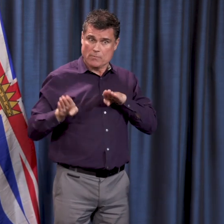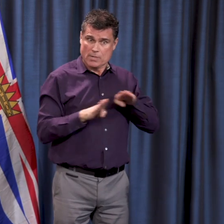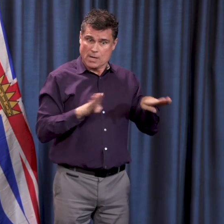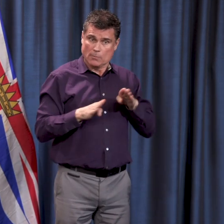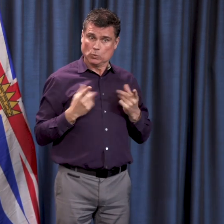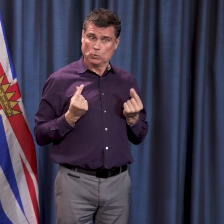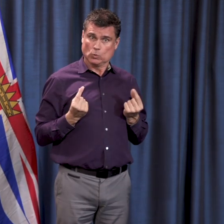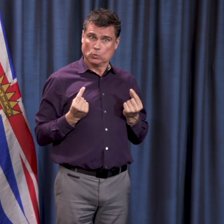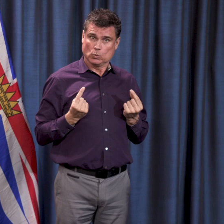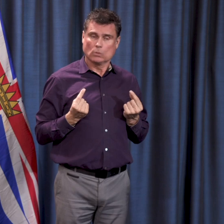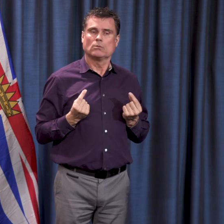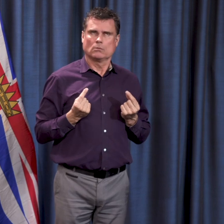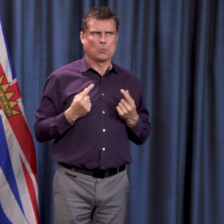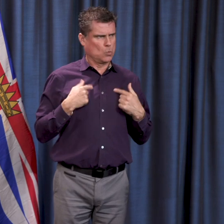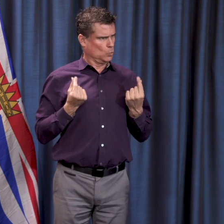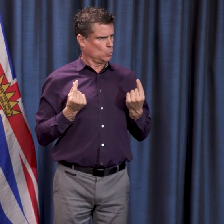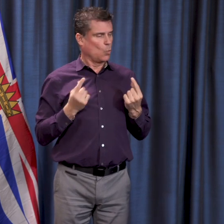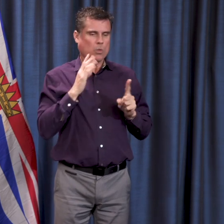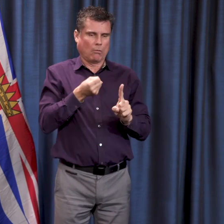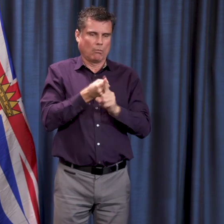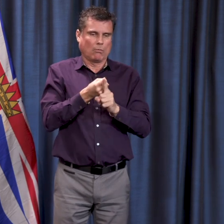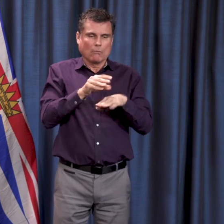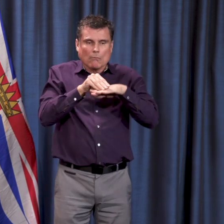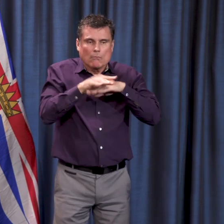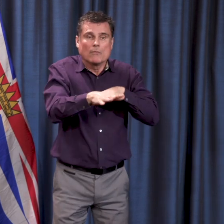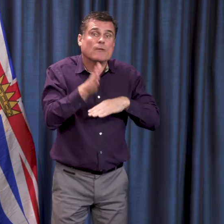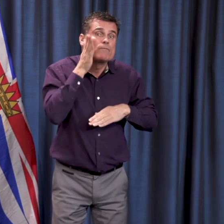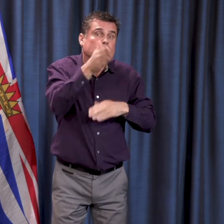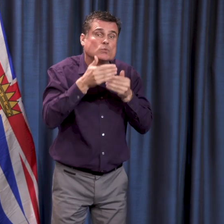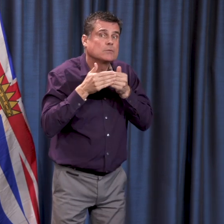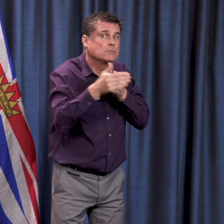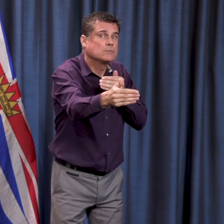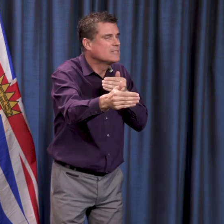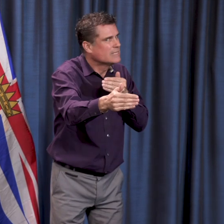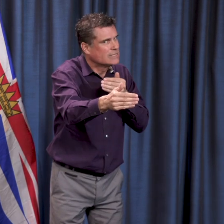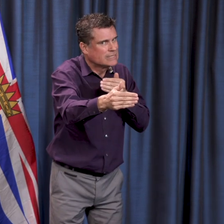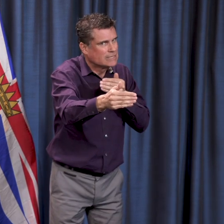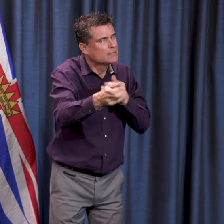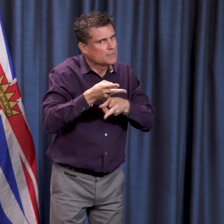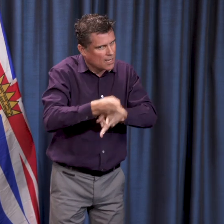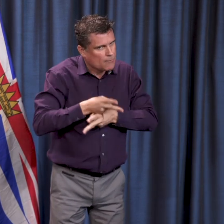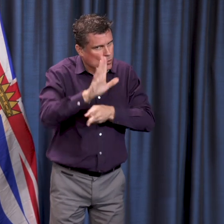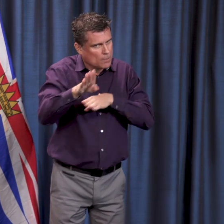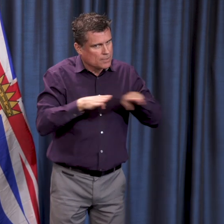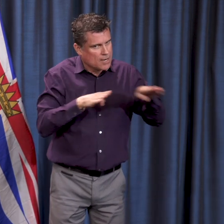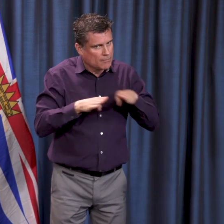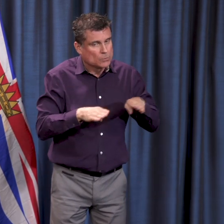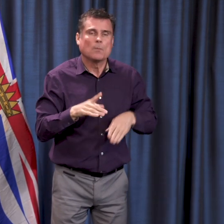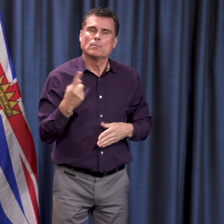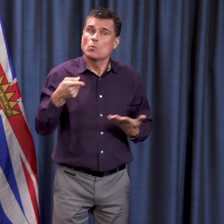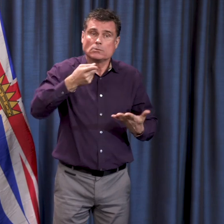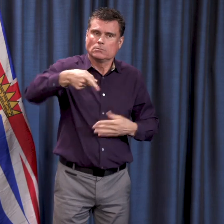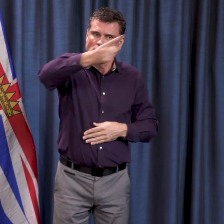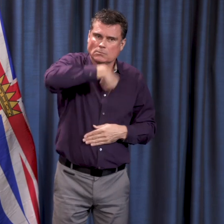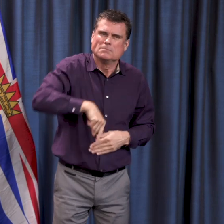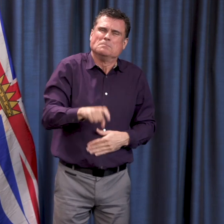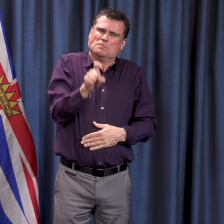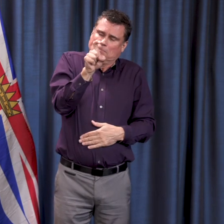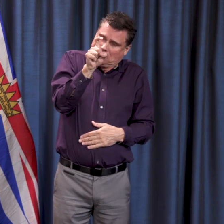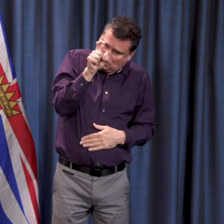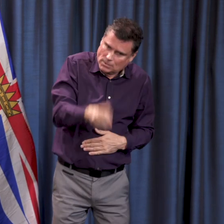matters in April and in the months that follow that. And we must make the effort now so that those efforts will pay off.